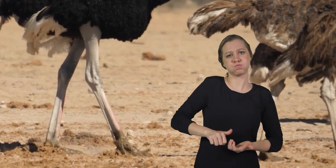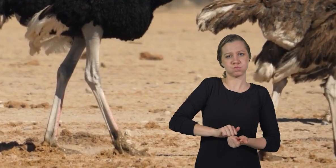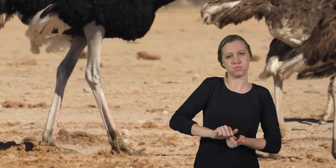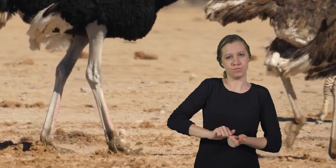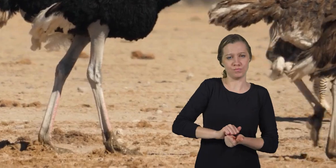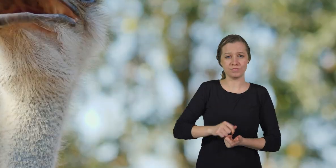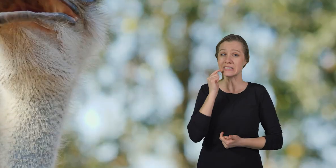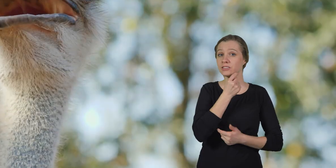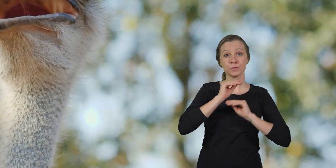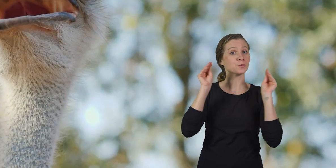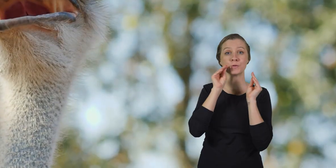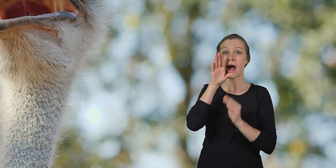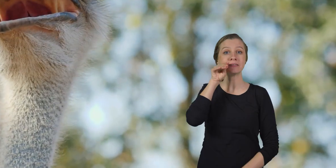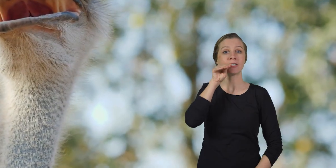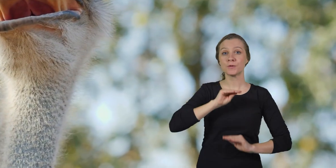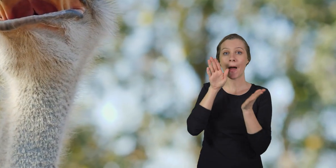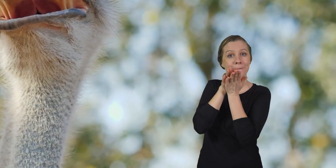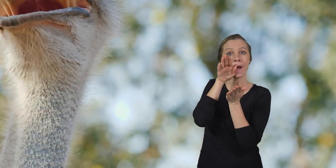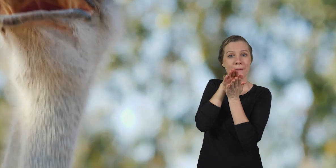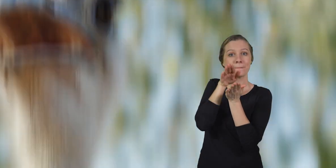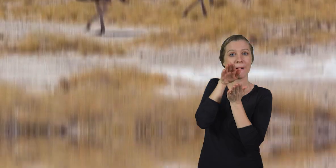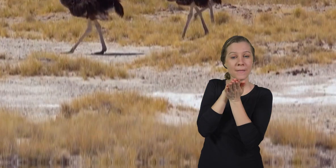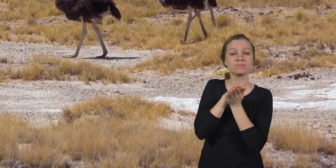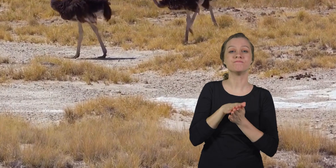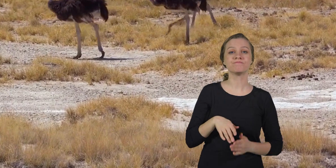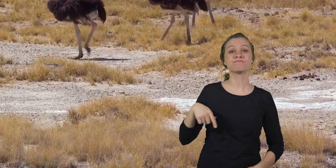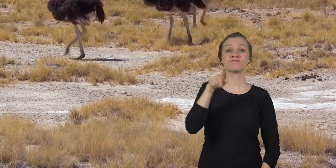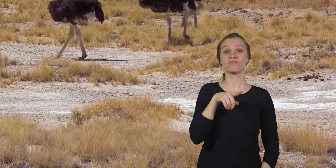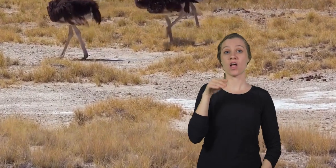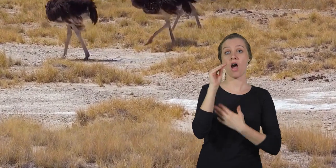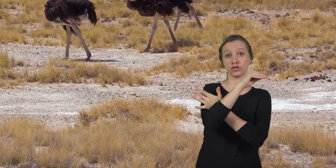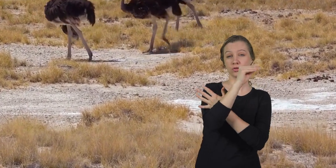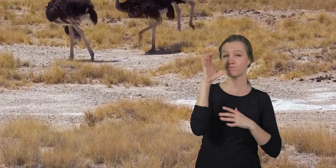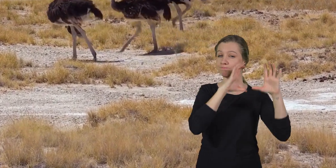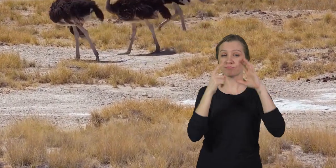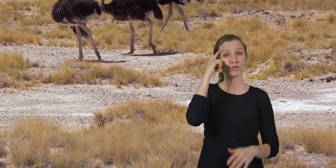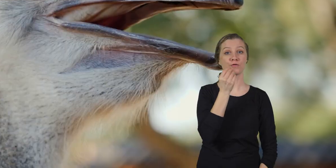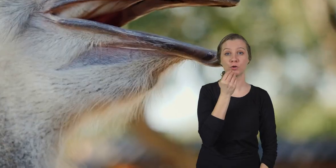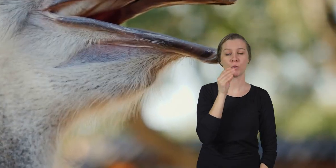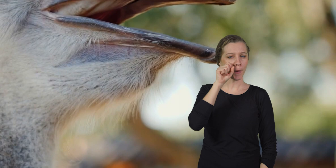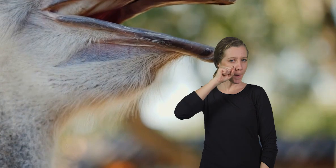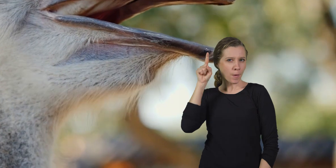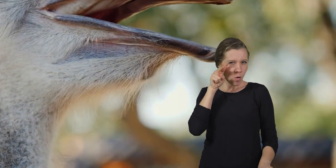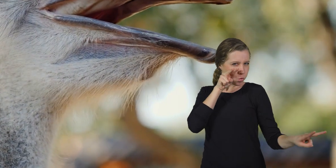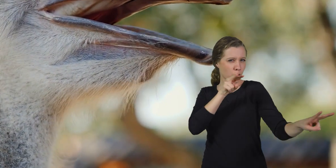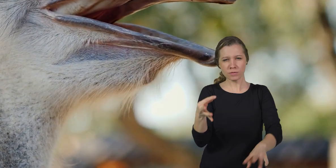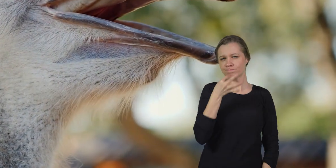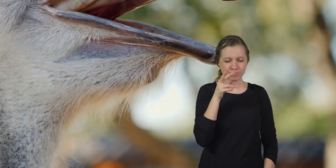stomachs since they don't have teeth to chew. When ostriches search for food, they use their keen eyesight to spot